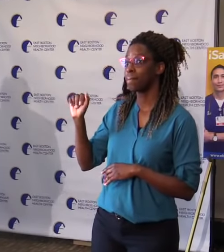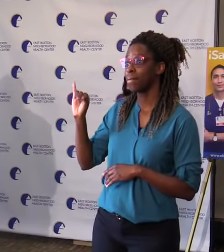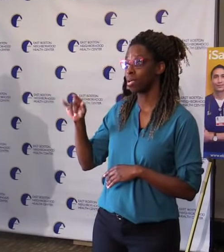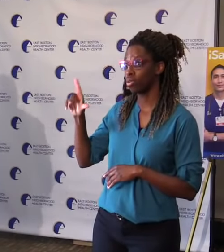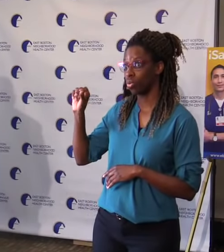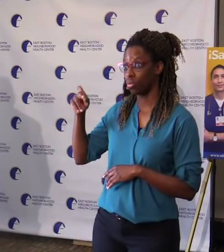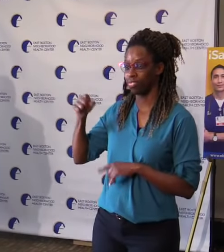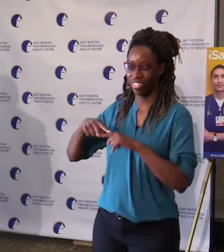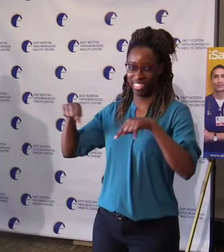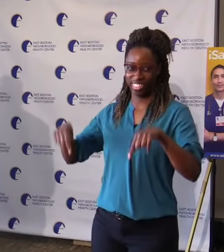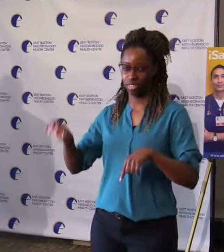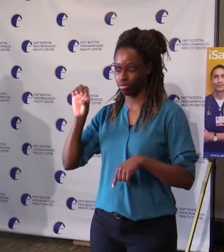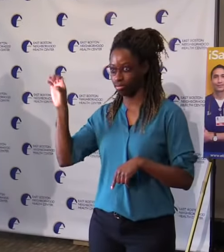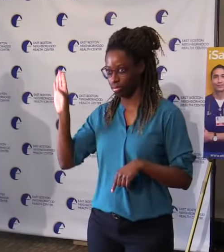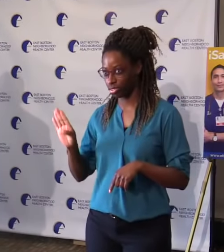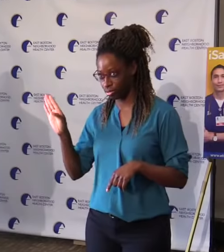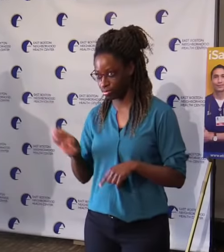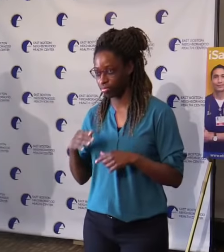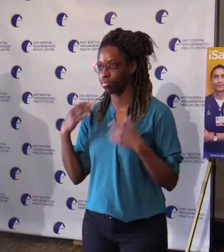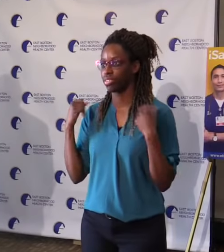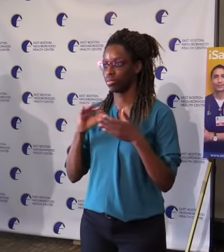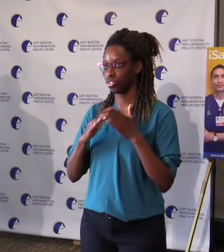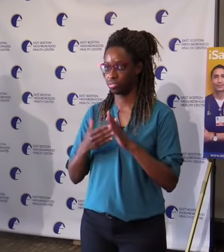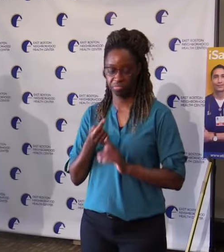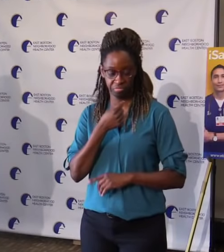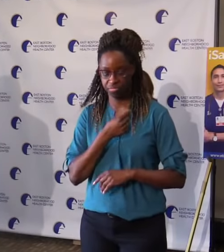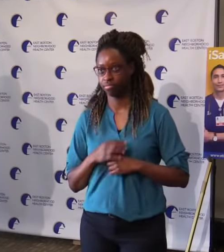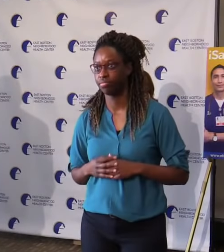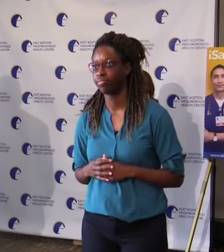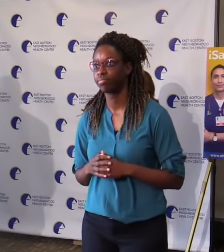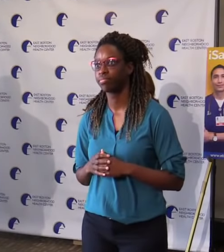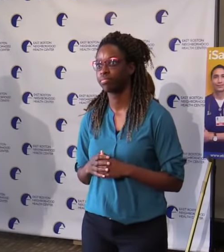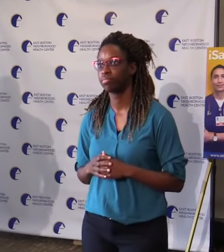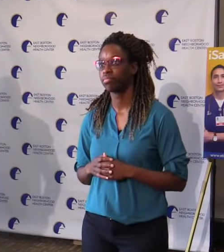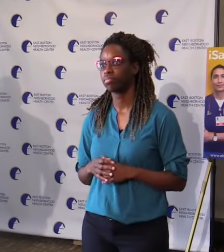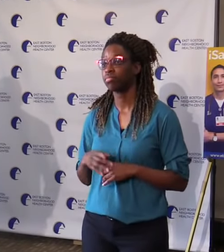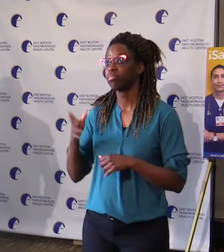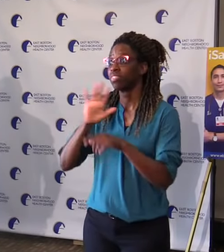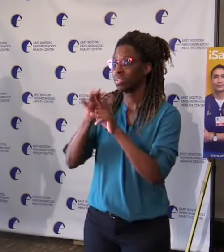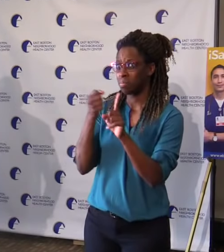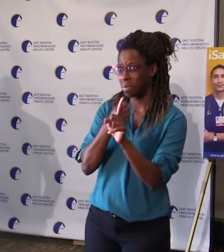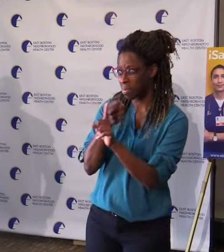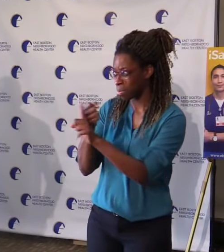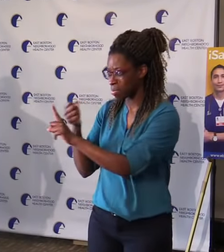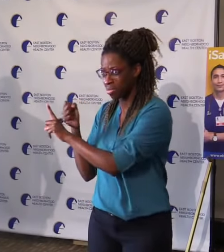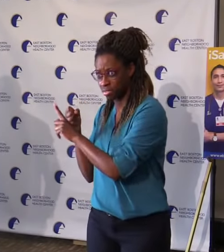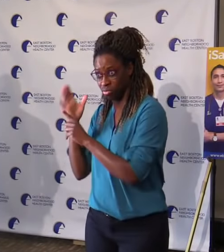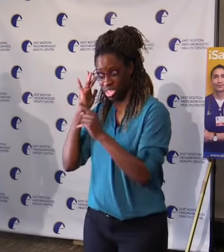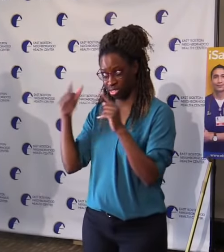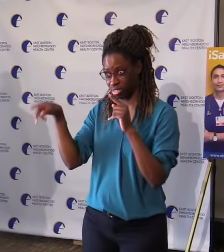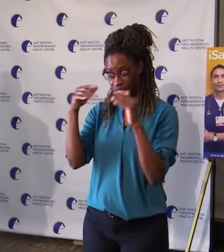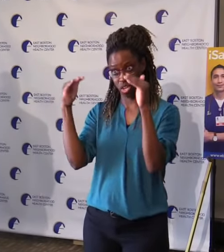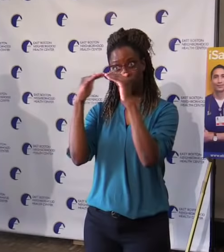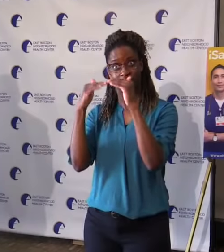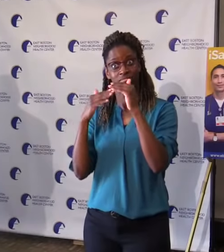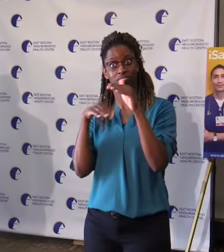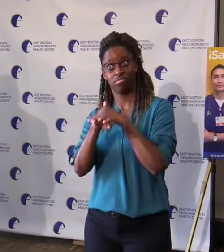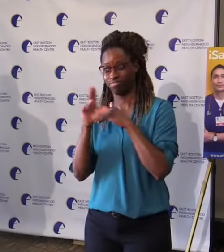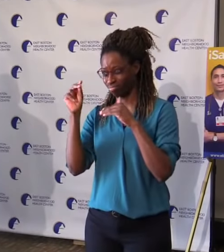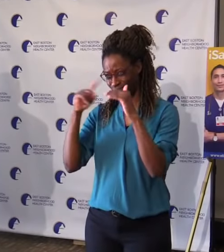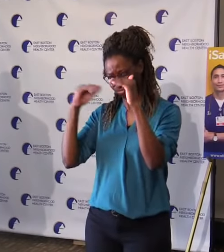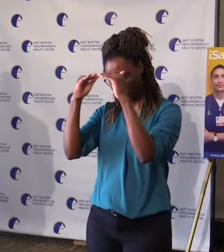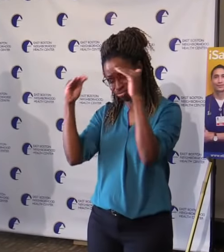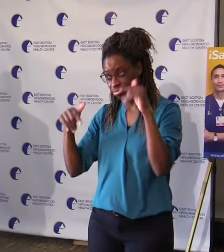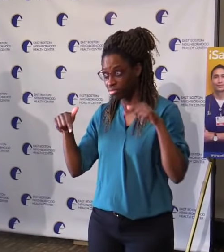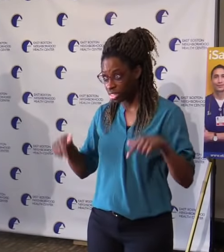know that COVID-19 hasn't affected everyone equally. The hardest hit places in Massachusetts are places where our black, brown,